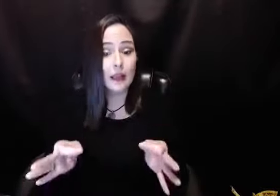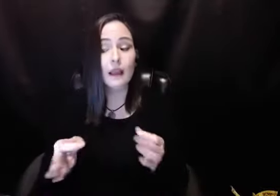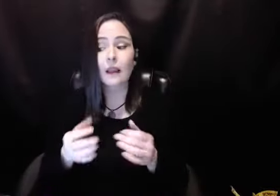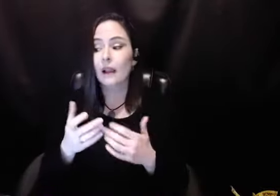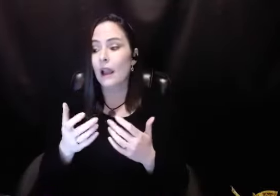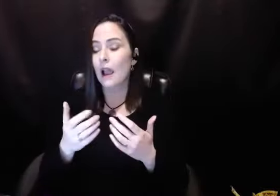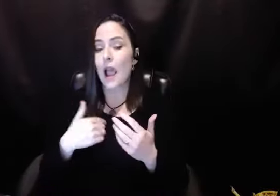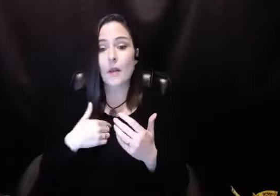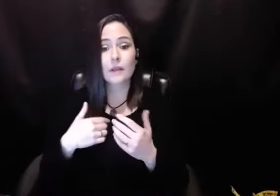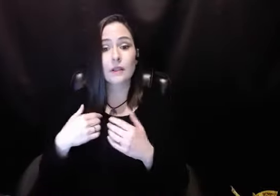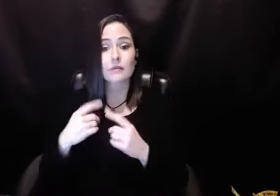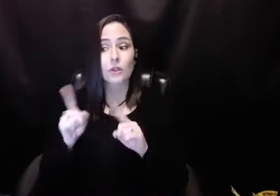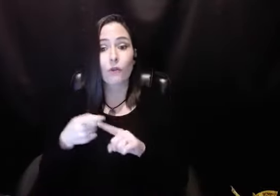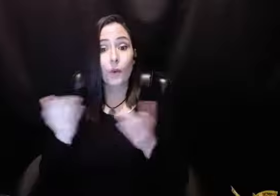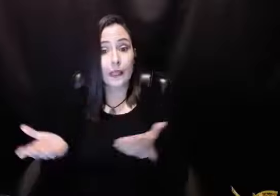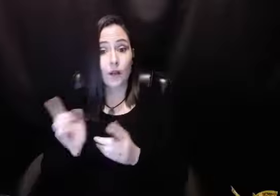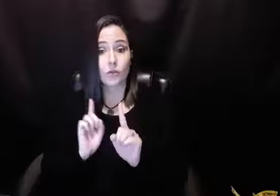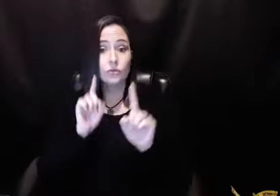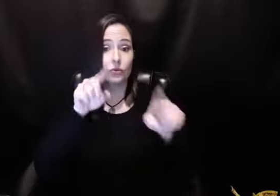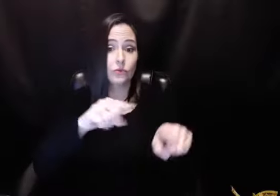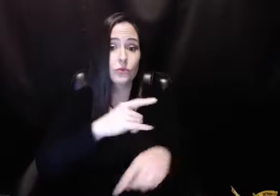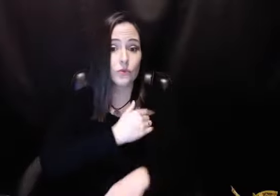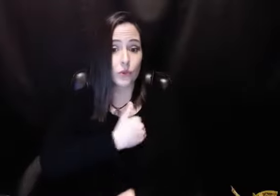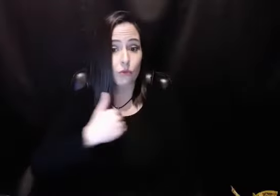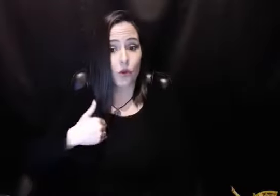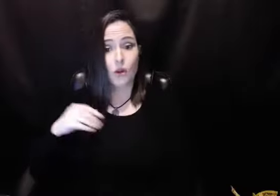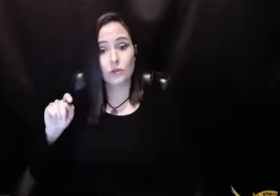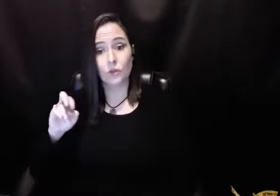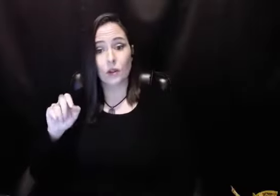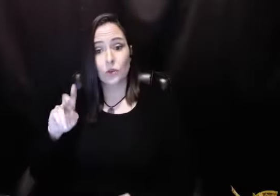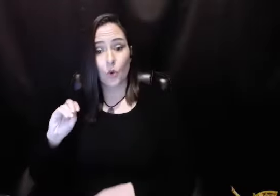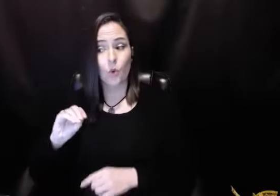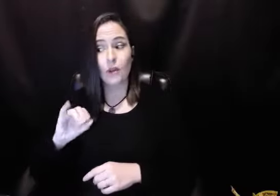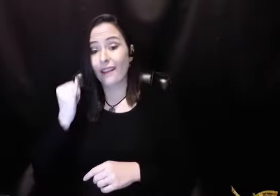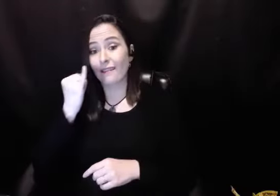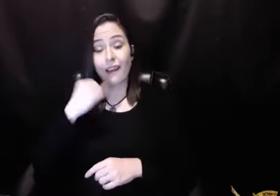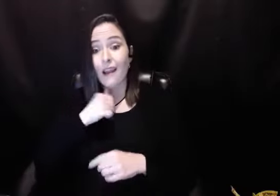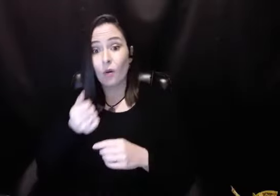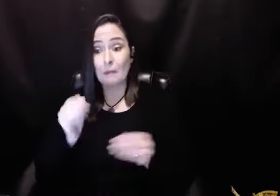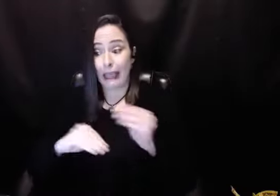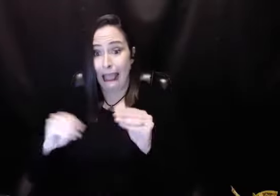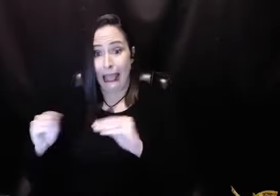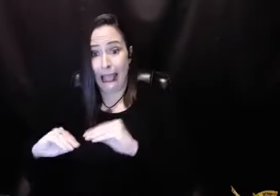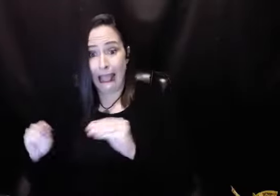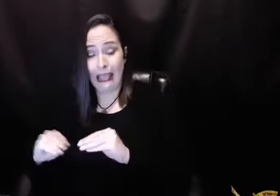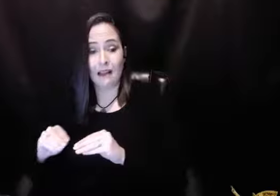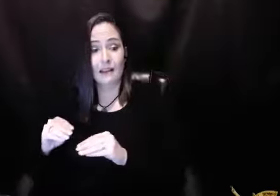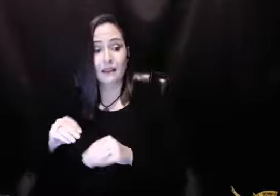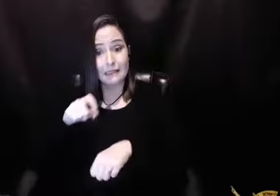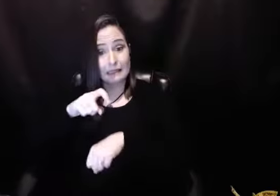make your decisions. a person that makes, if I decide that I'm going to go from here to Toronto to visit him, if I don't get my ass packed and